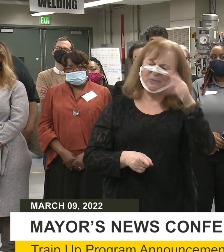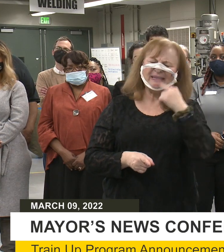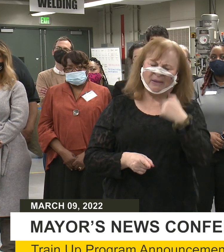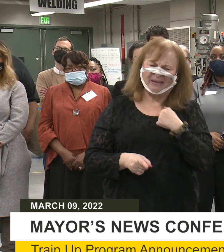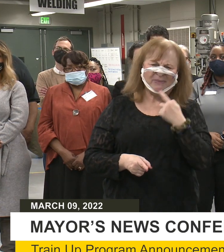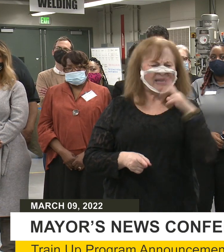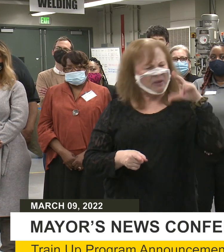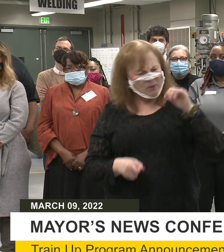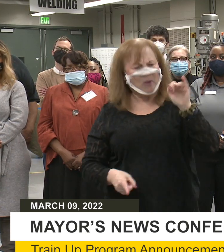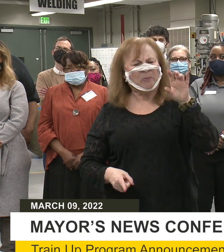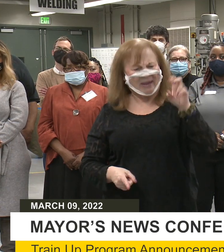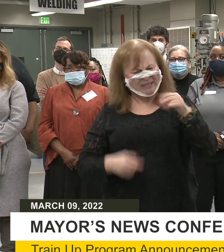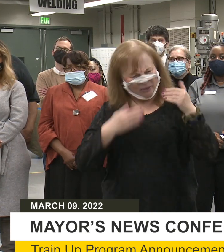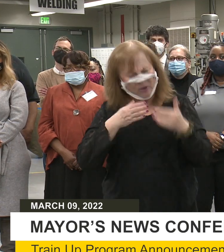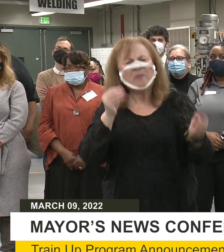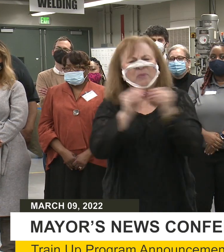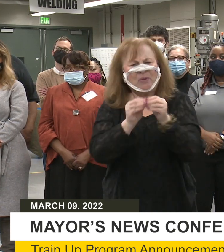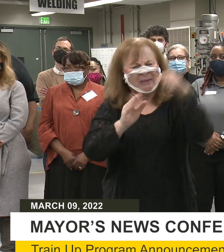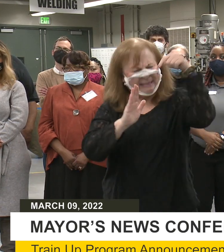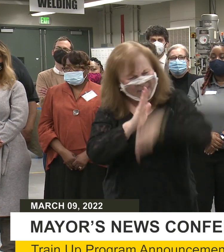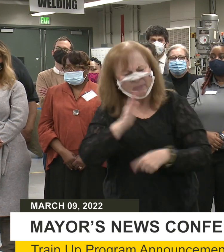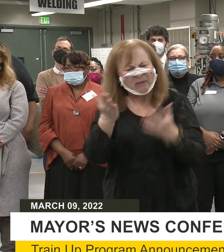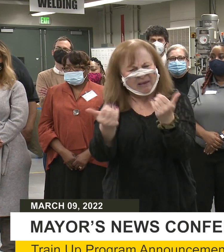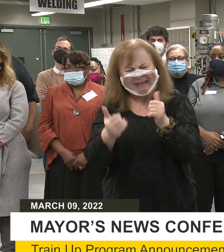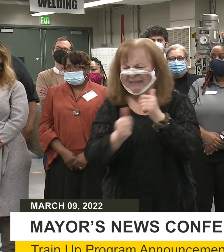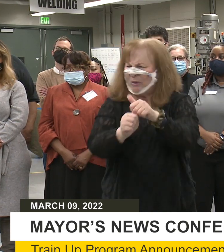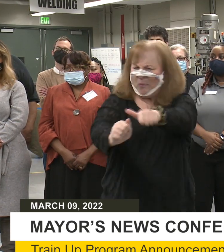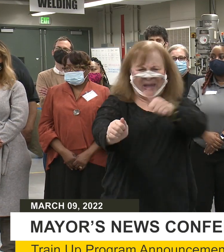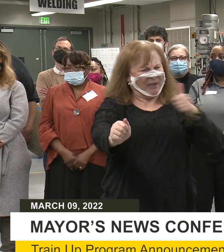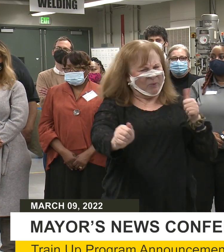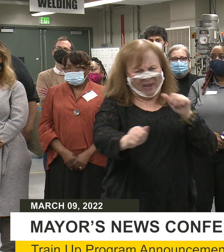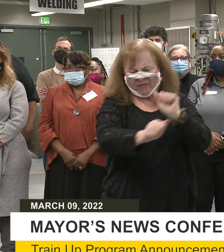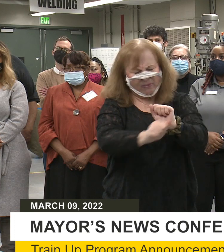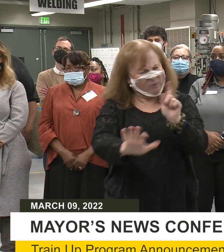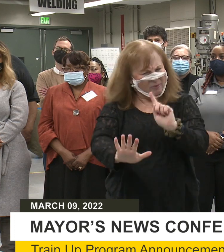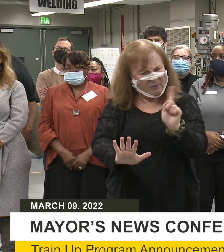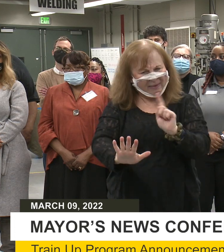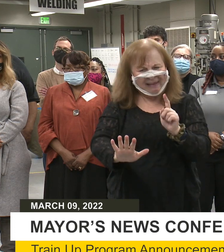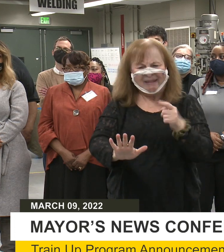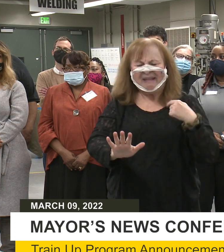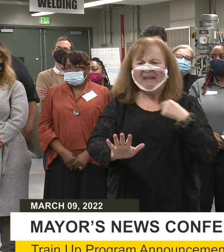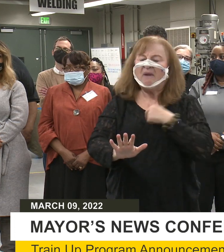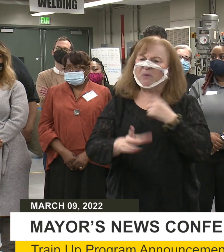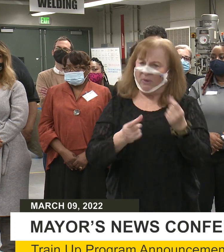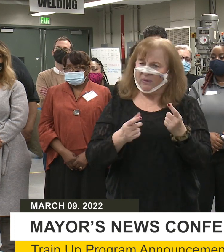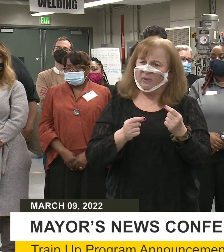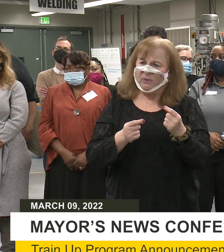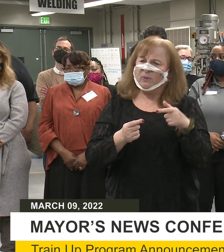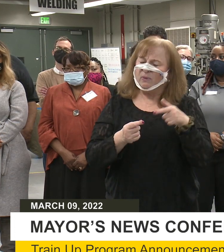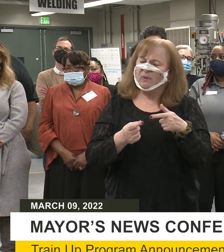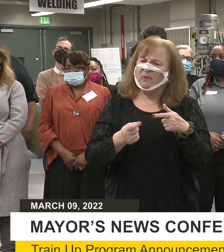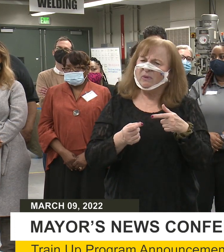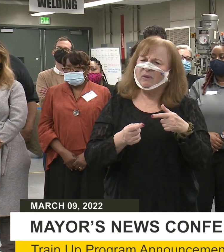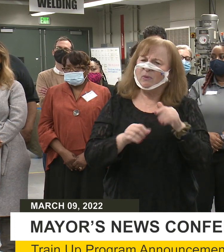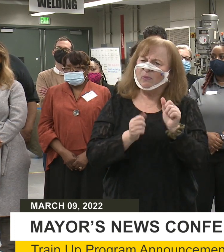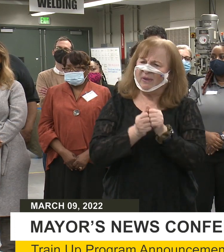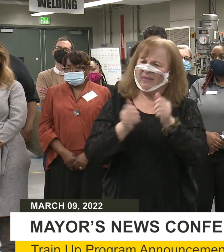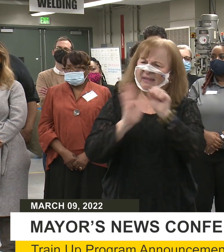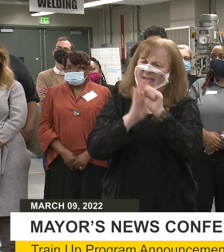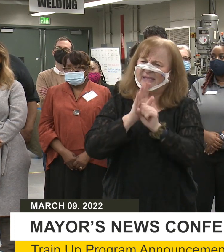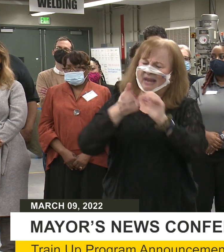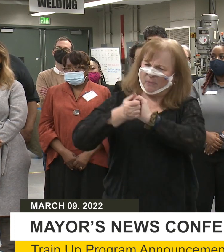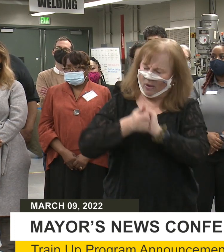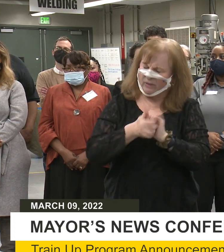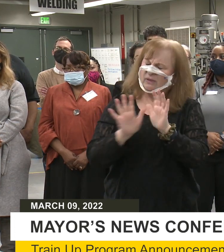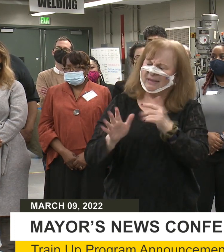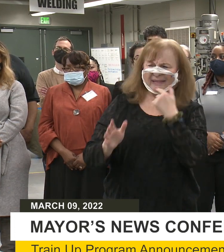He would say, no, Brandon, go further, go deeper. Don't back away from the work. What we're going to be doing is working with our state partners and others,